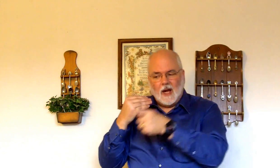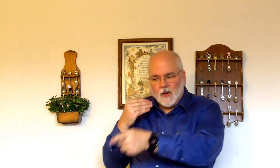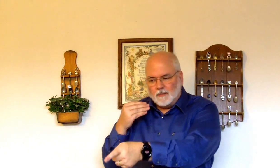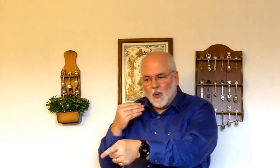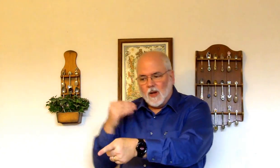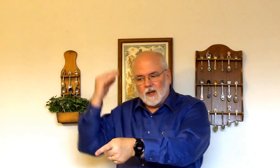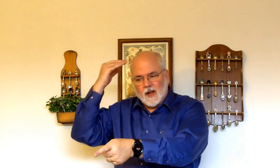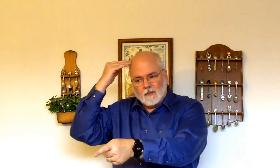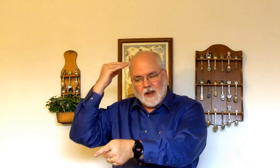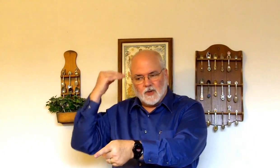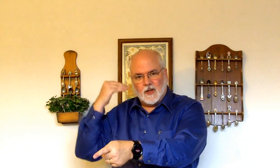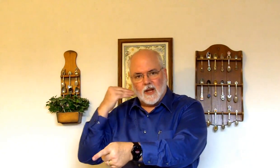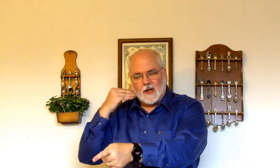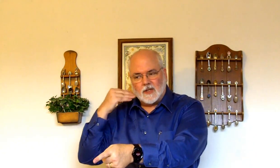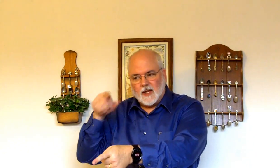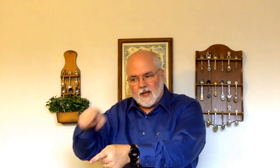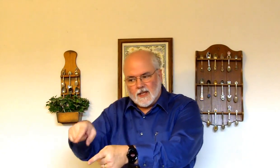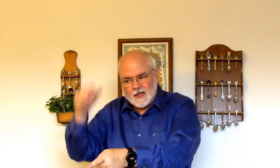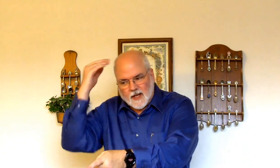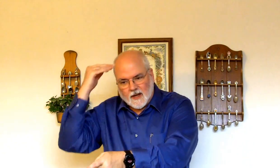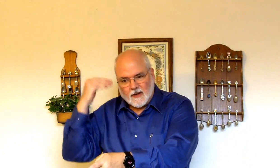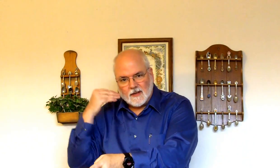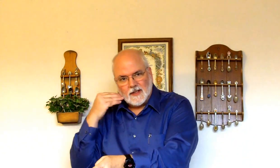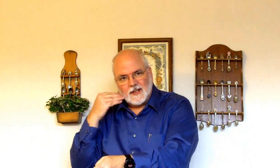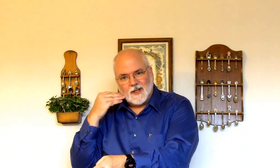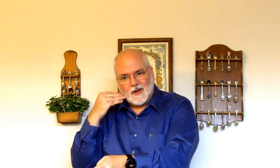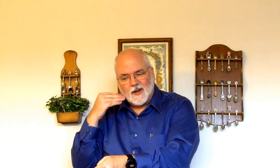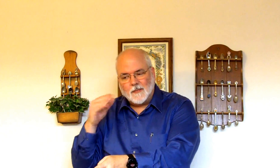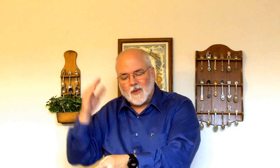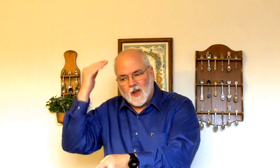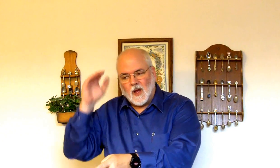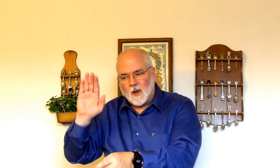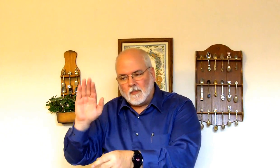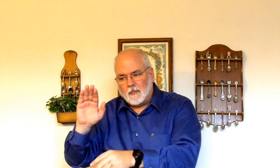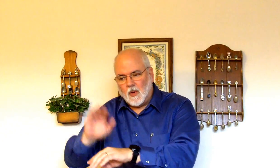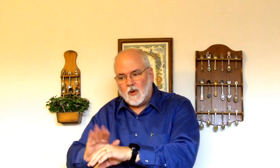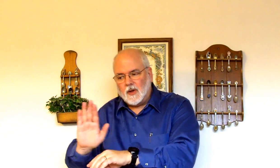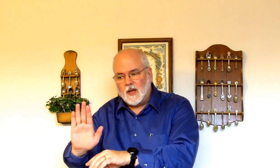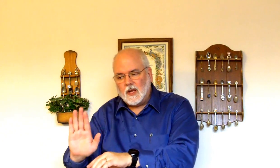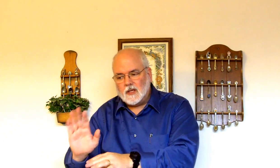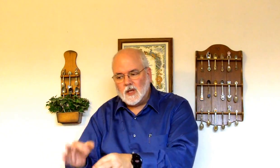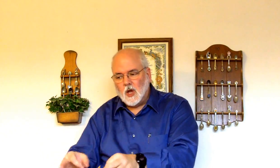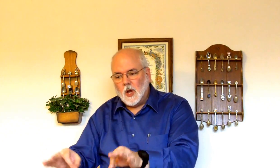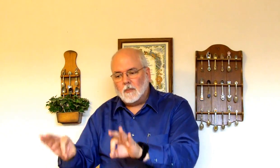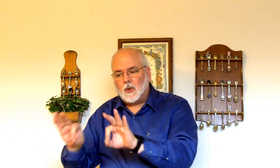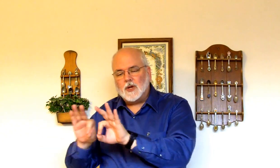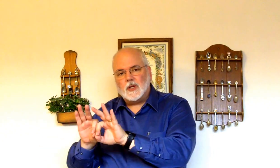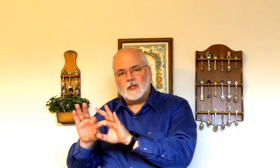always point. Make sure that they understand that it's his head. Alright. Upon his. Precious.